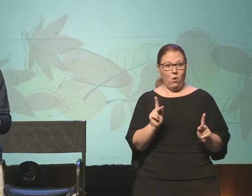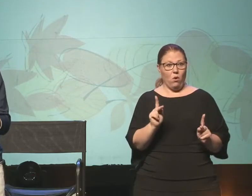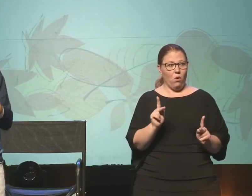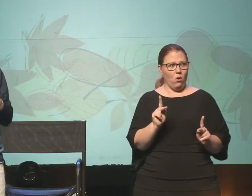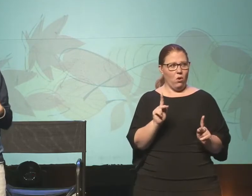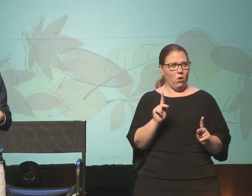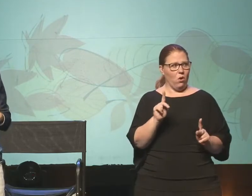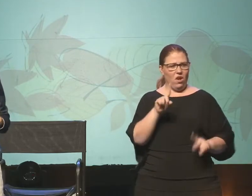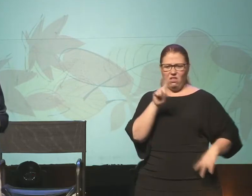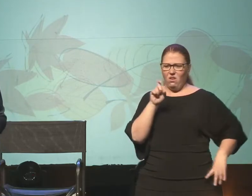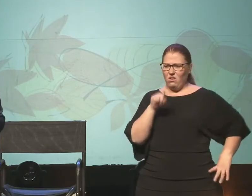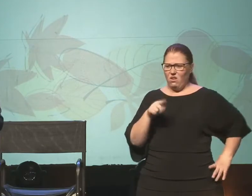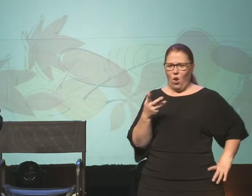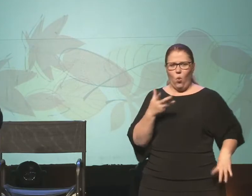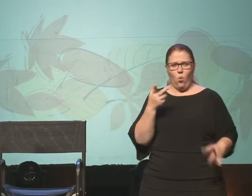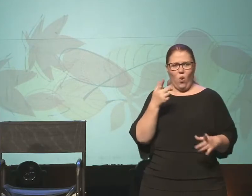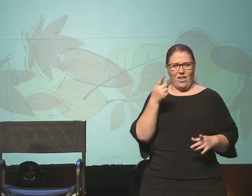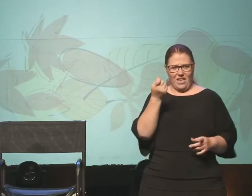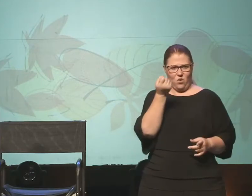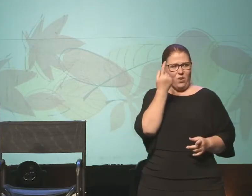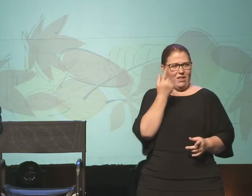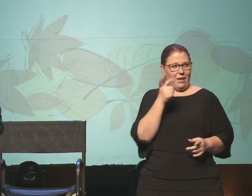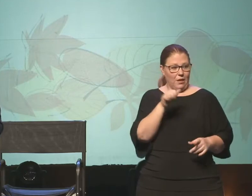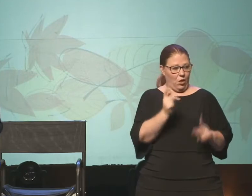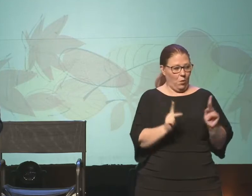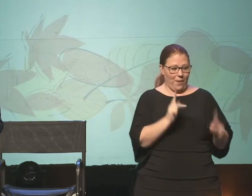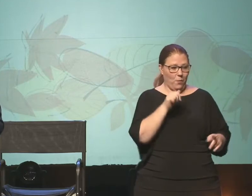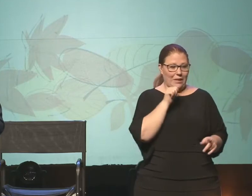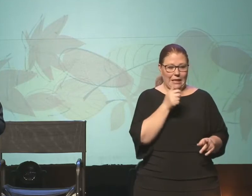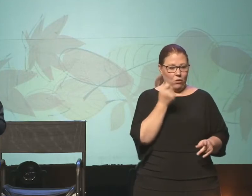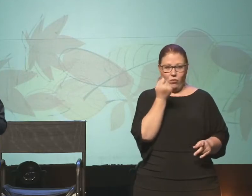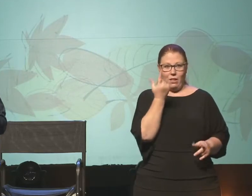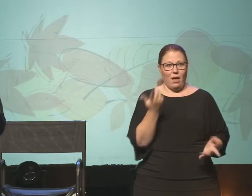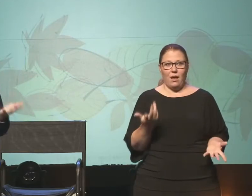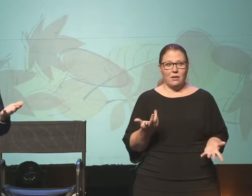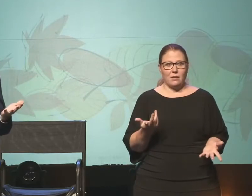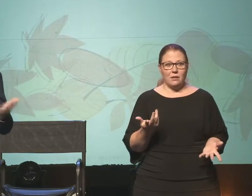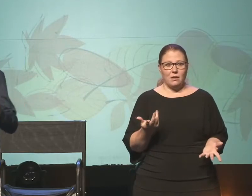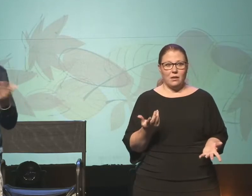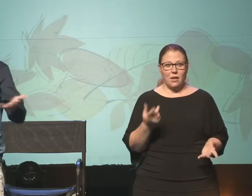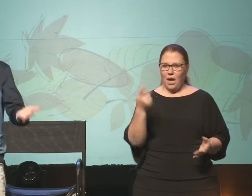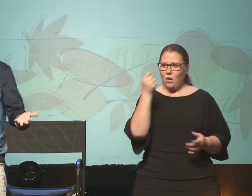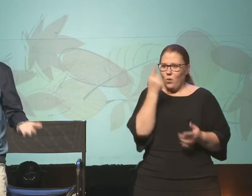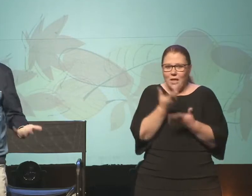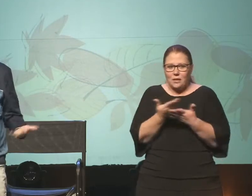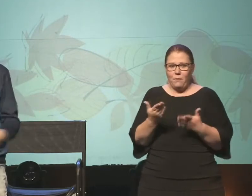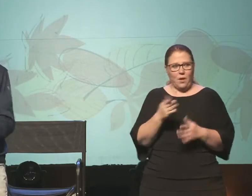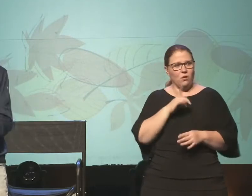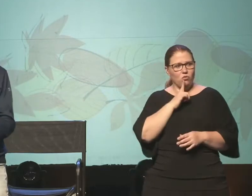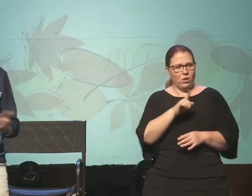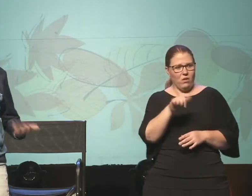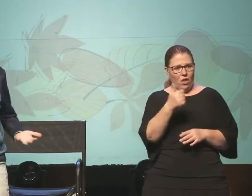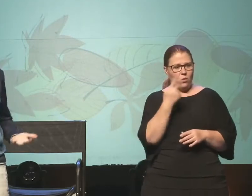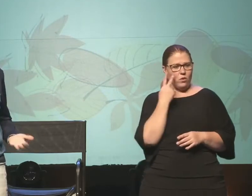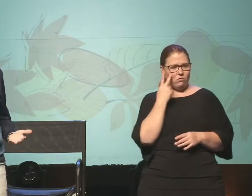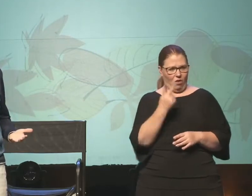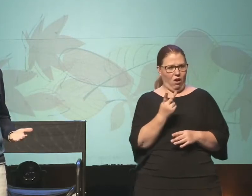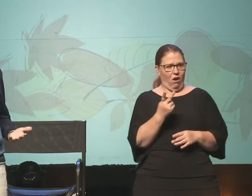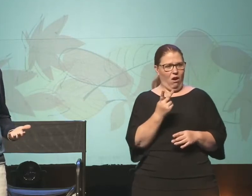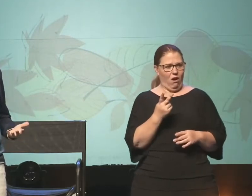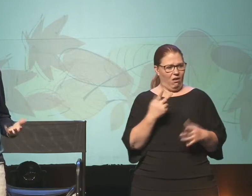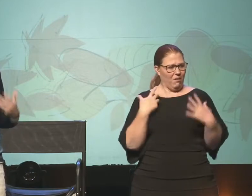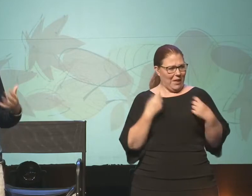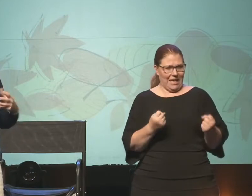question becomes, what did he realize that the others didn't? He realized something. Like, surely the other ones saw that they had been healed.